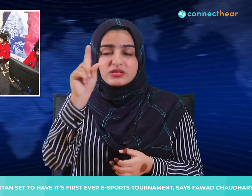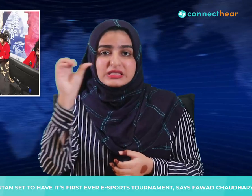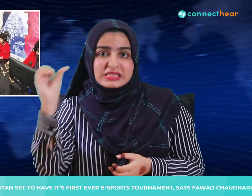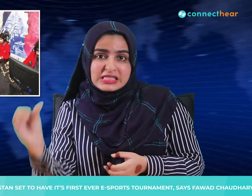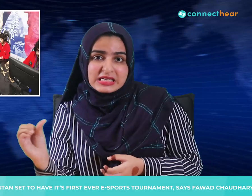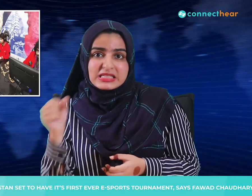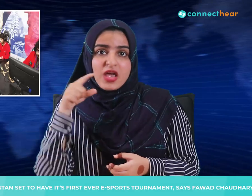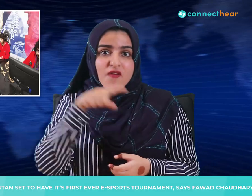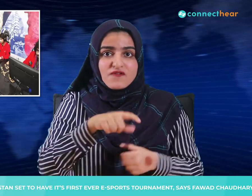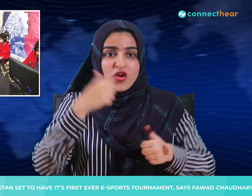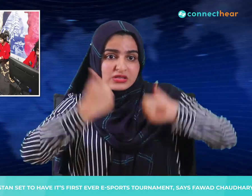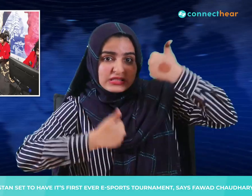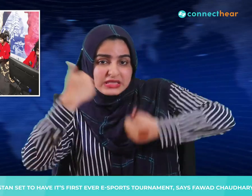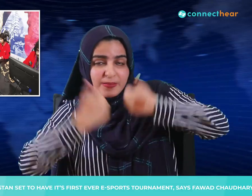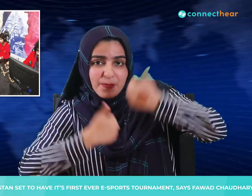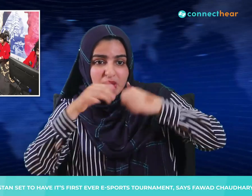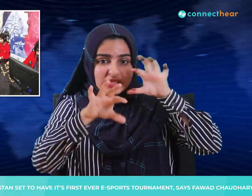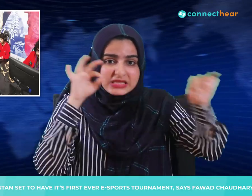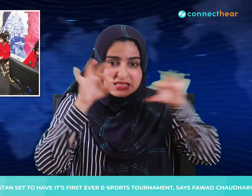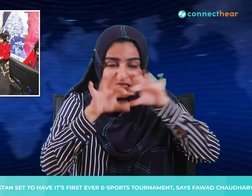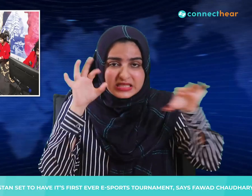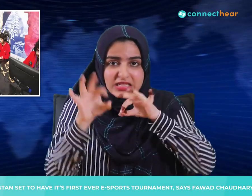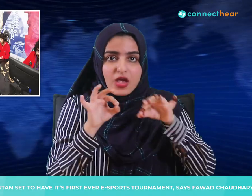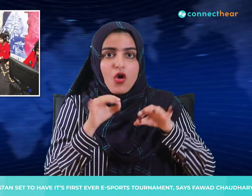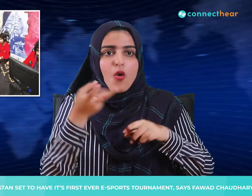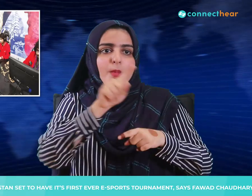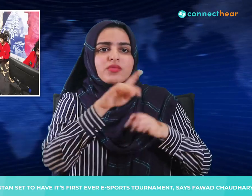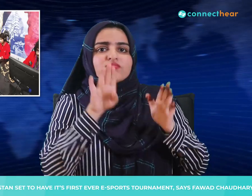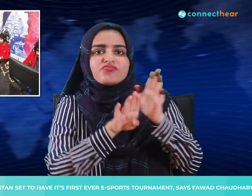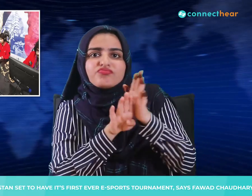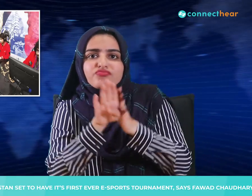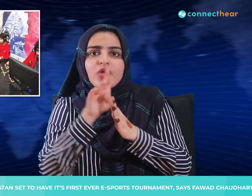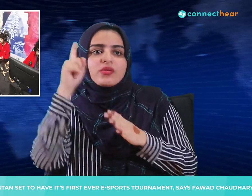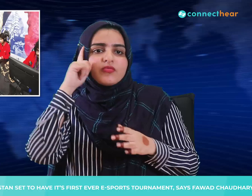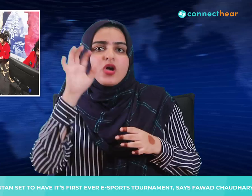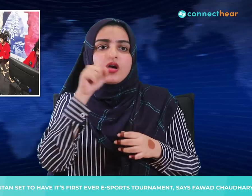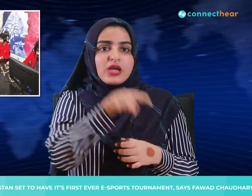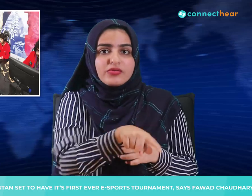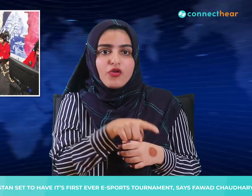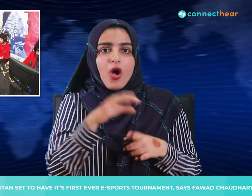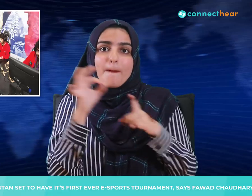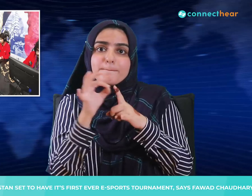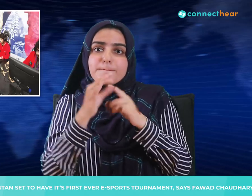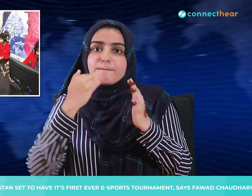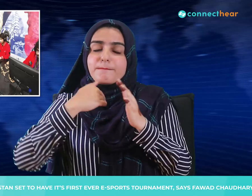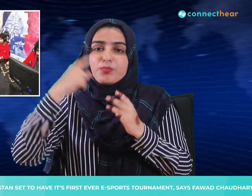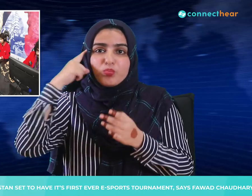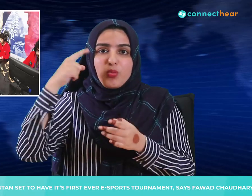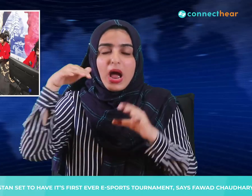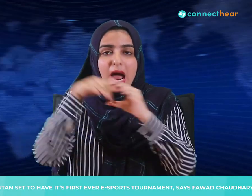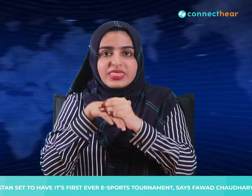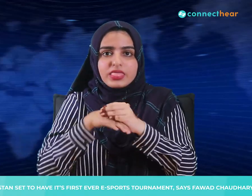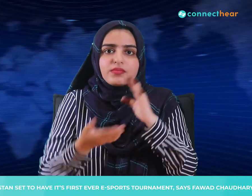567 teams would compete in this event, which would promote the concept of eSports in the country.